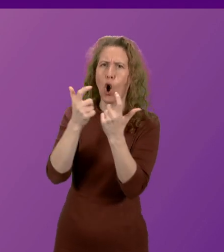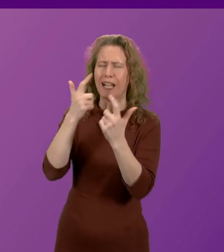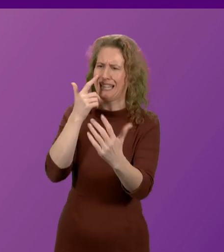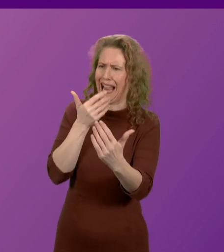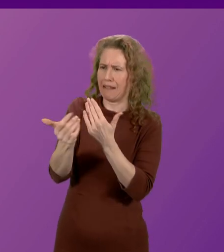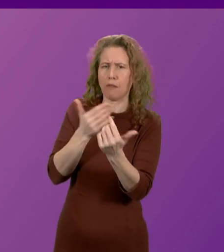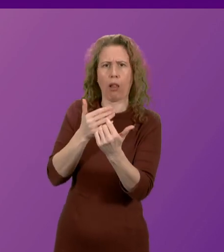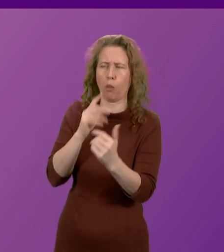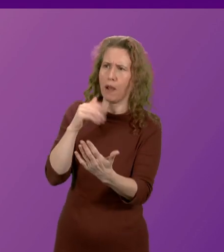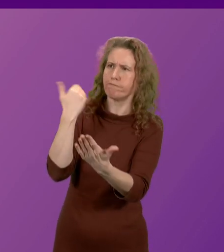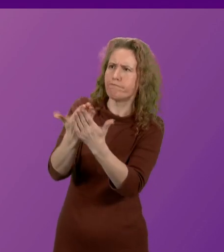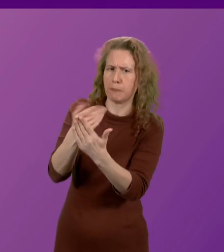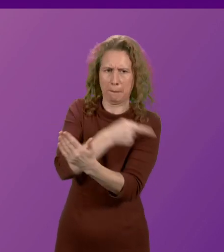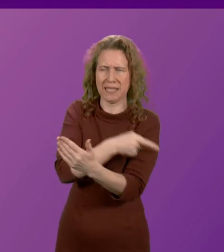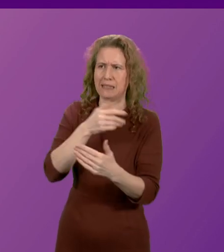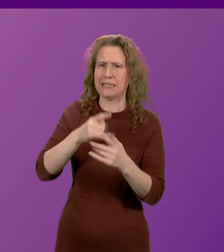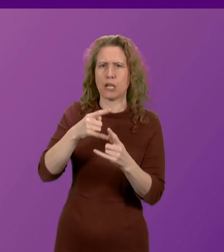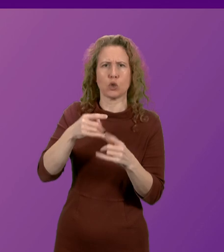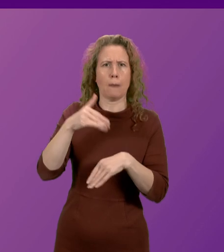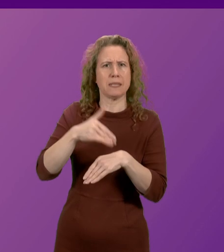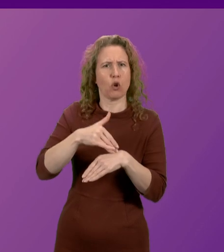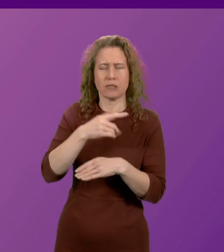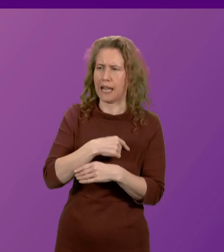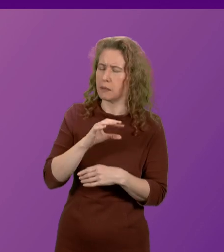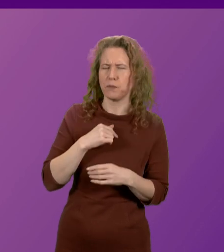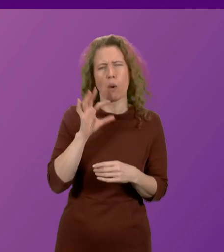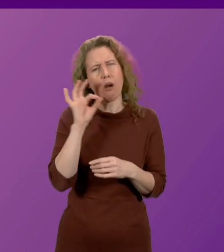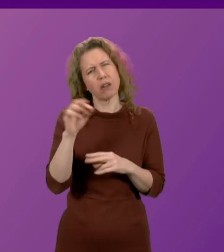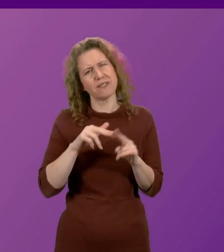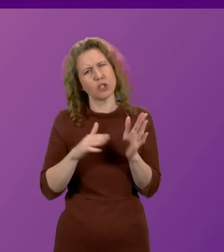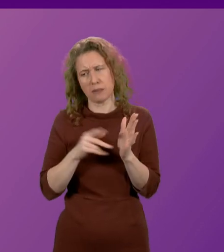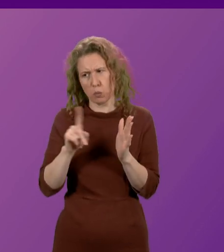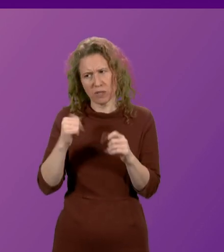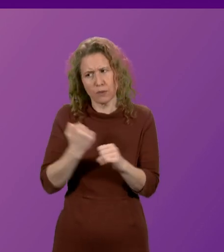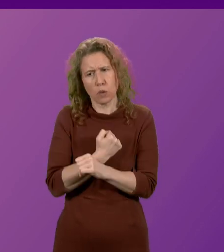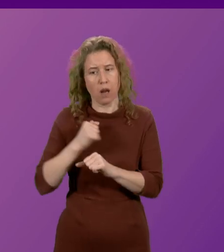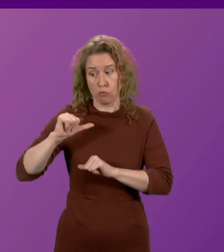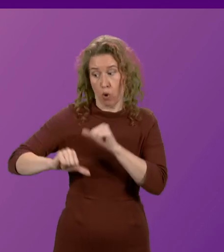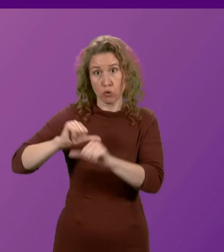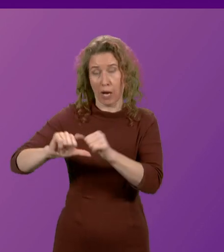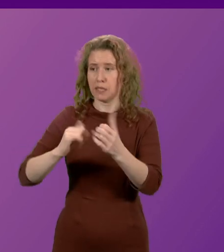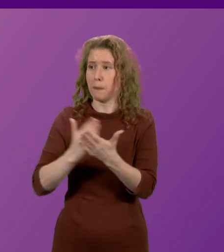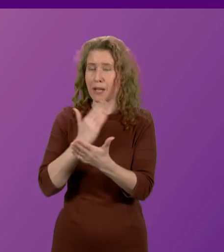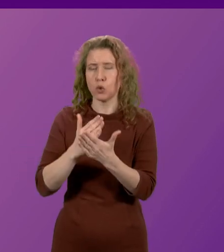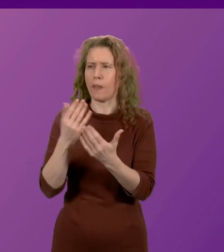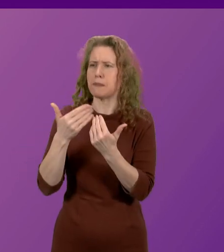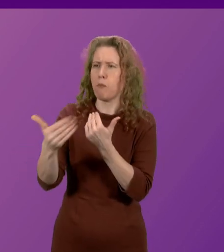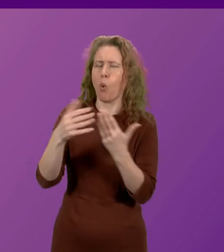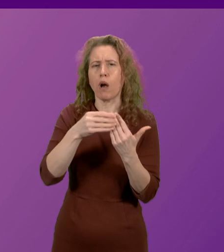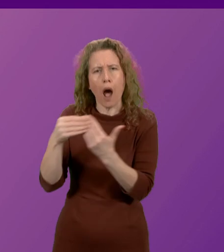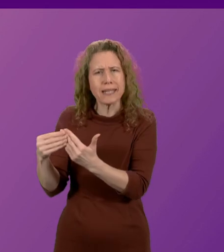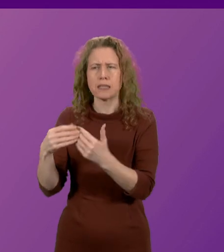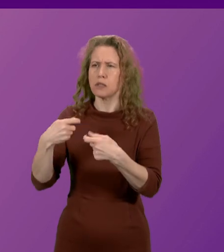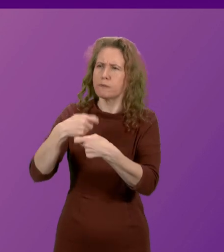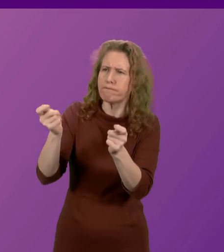misconduct. Therefore, I asked the First Minister, what progress has his government made to ensure that such guidance is issued?